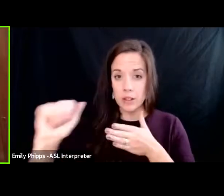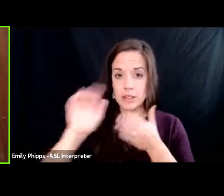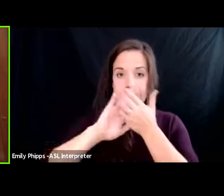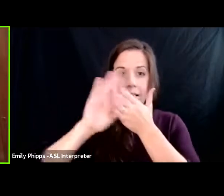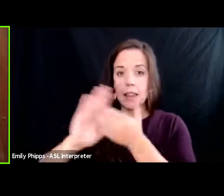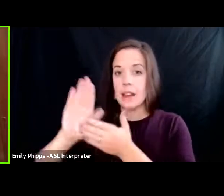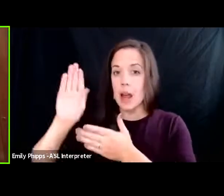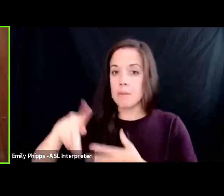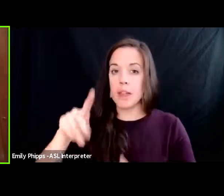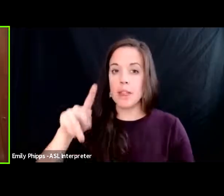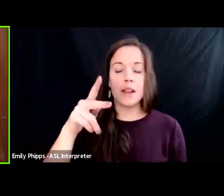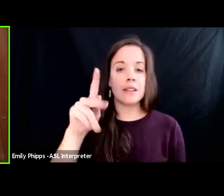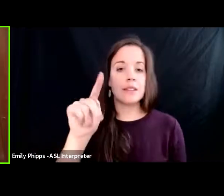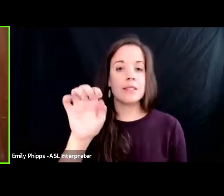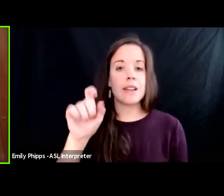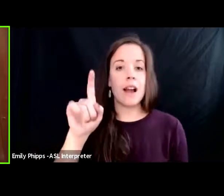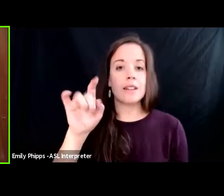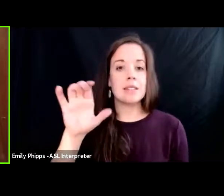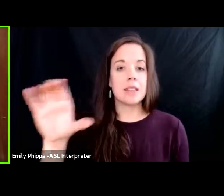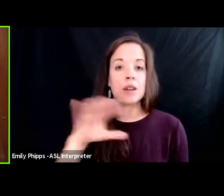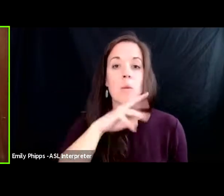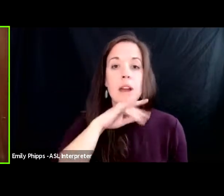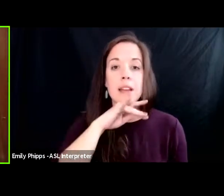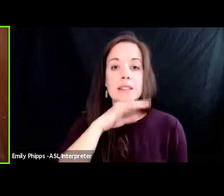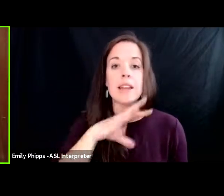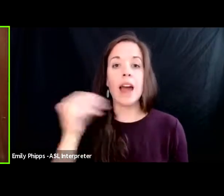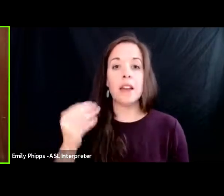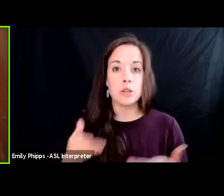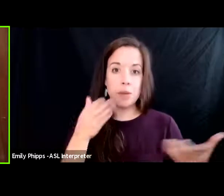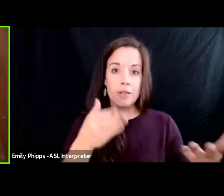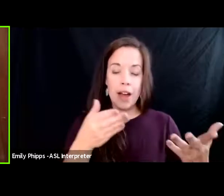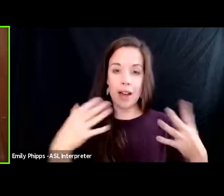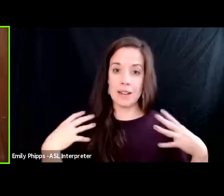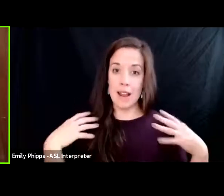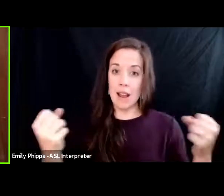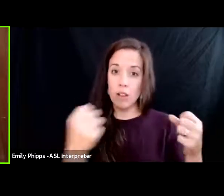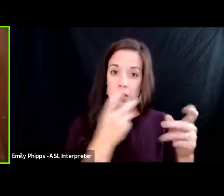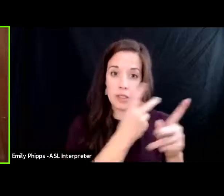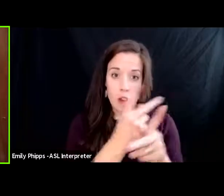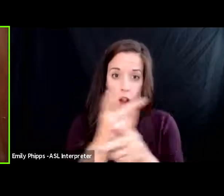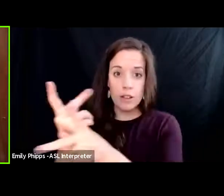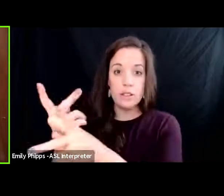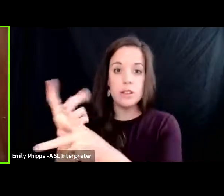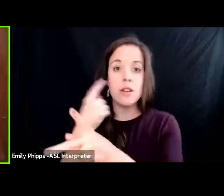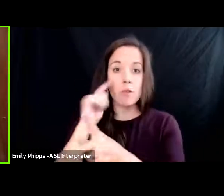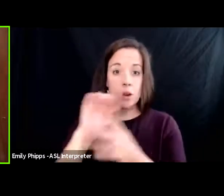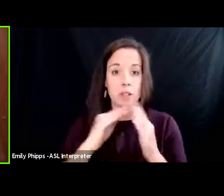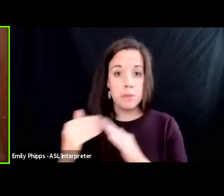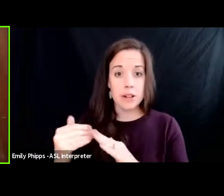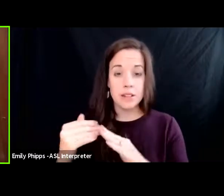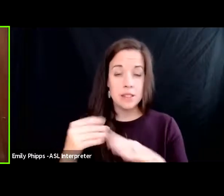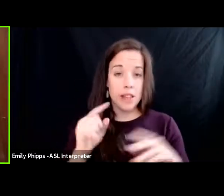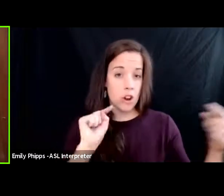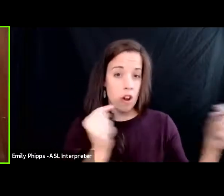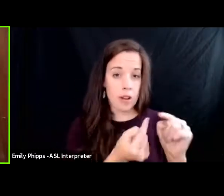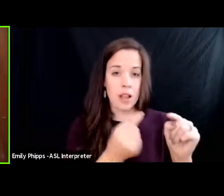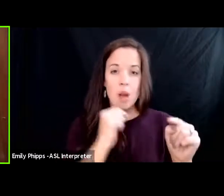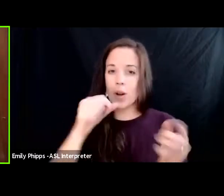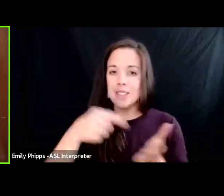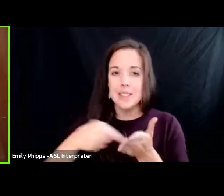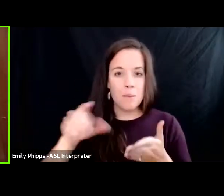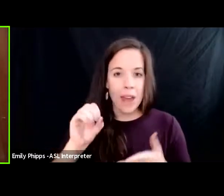waste and to provide health costs for the communities that it had deliberately harmed this wasn't a payout